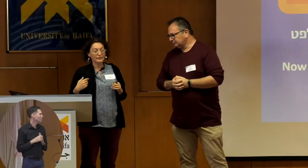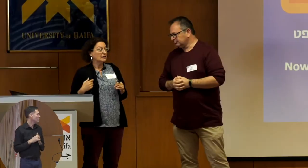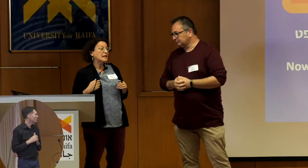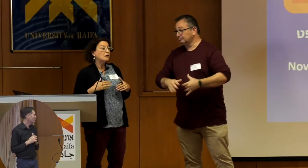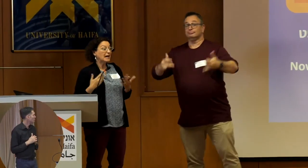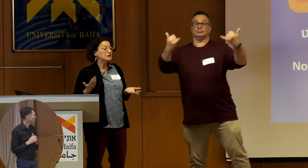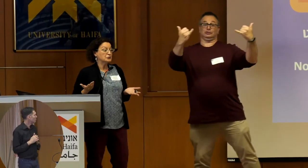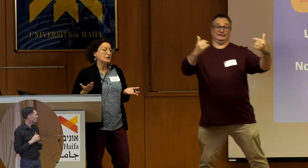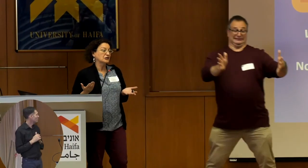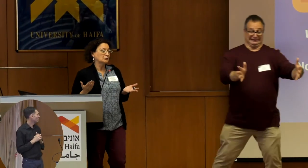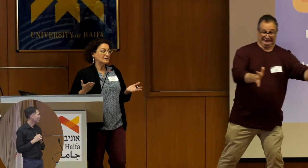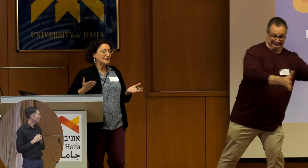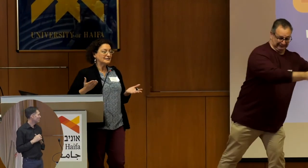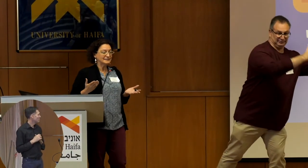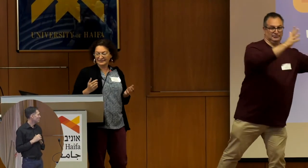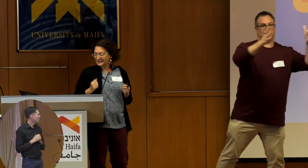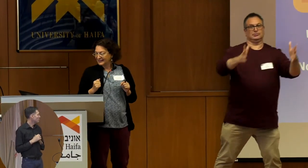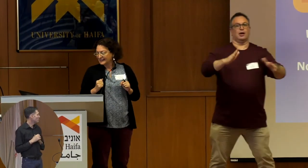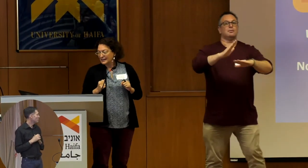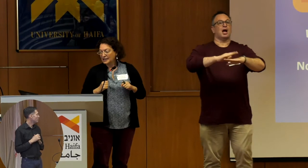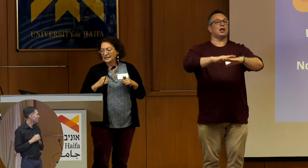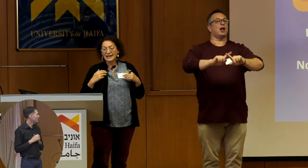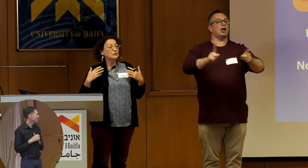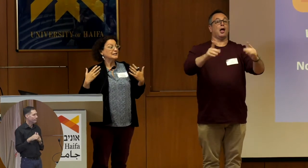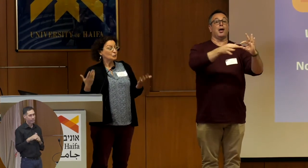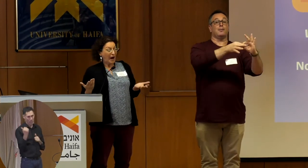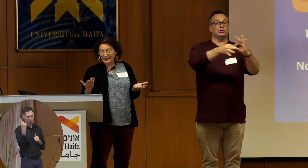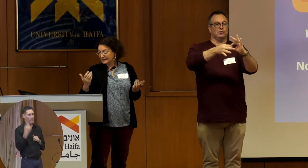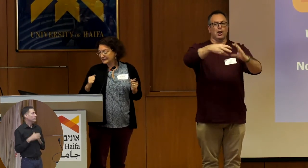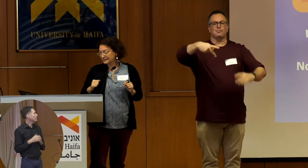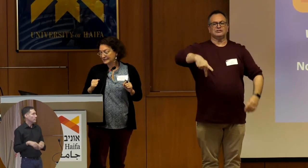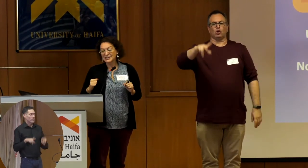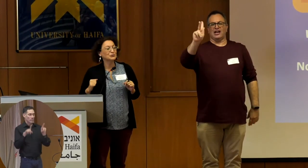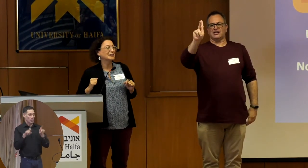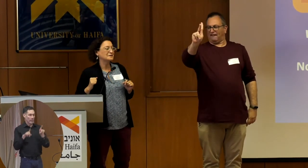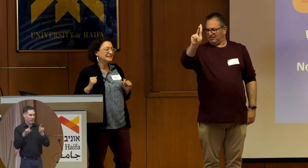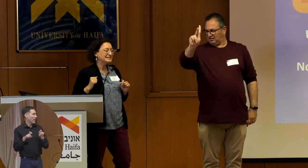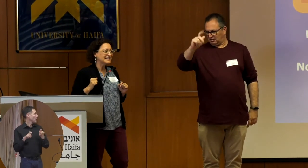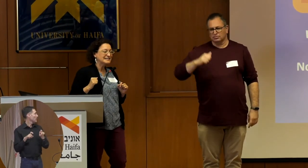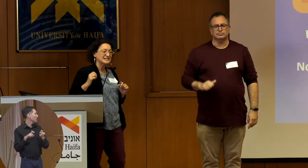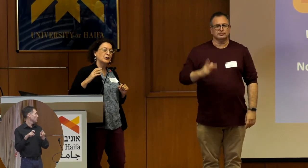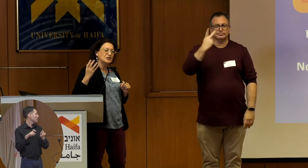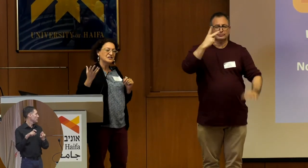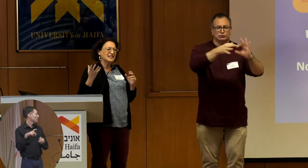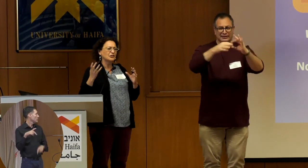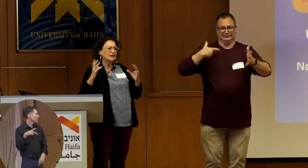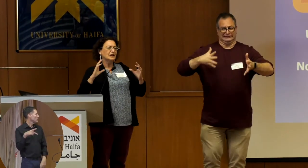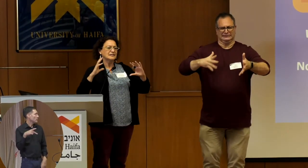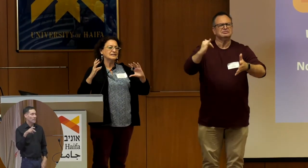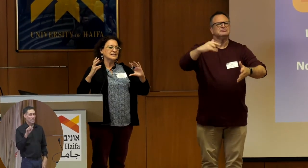Now another structure that we test. Now we test what? Pseudoclef sentences. These are sentences